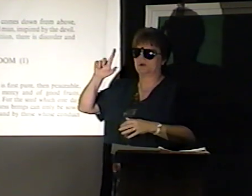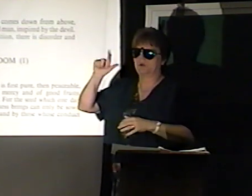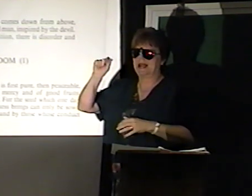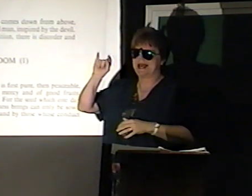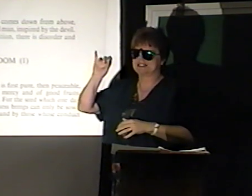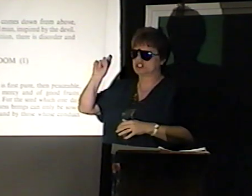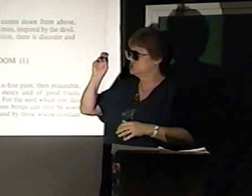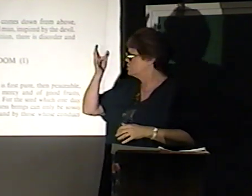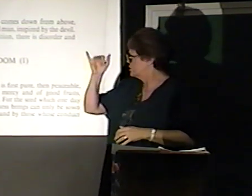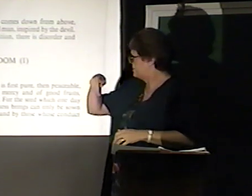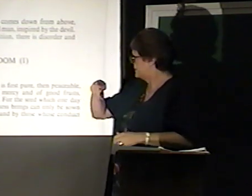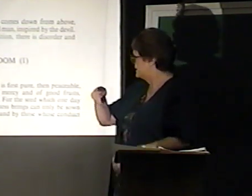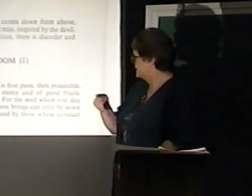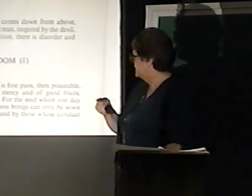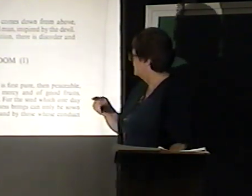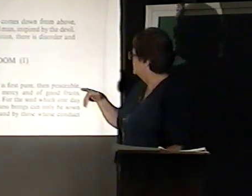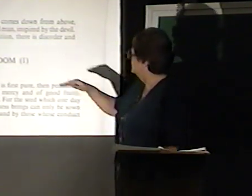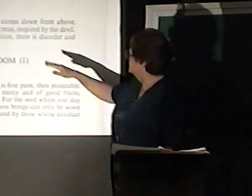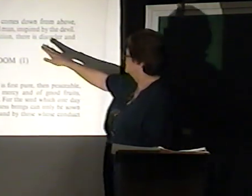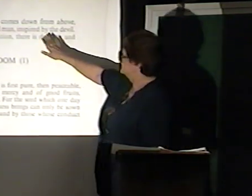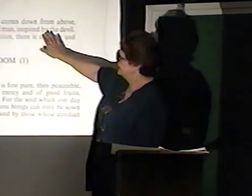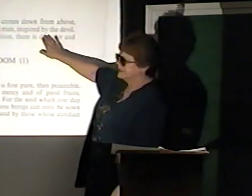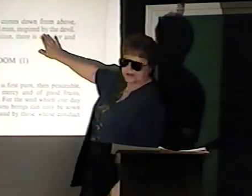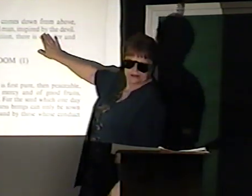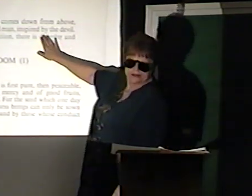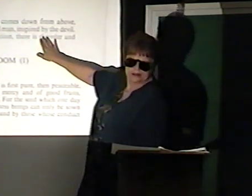No. No. No. No. No.